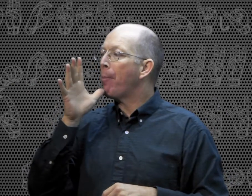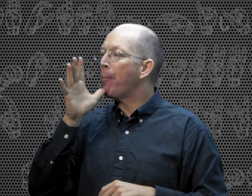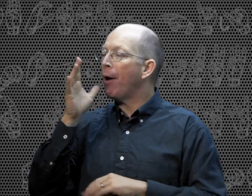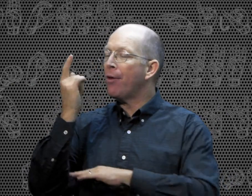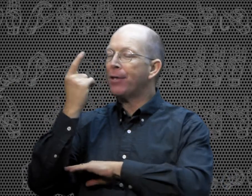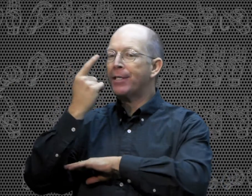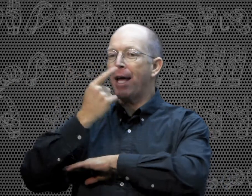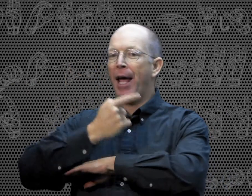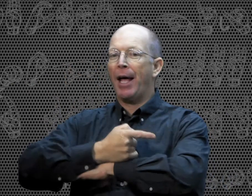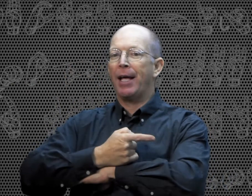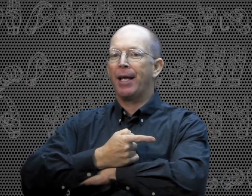Mother's Day.